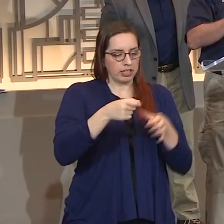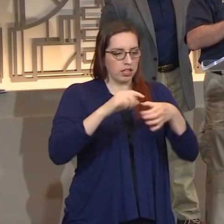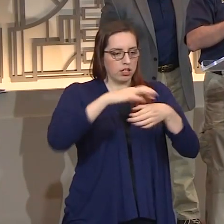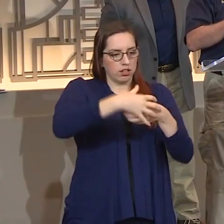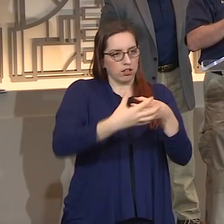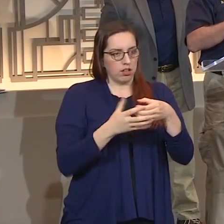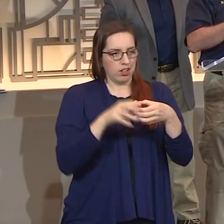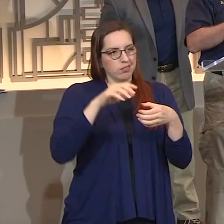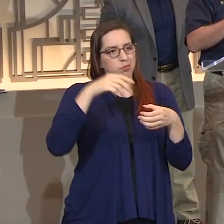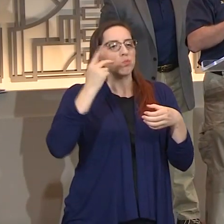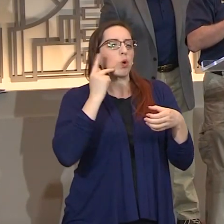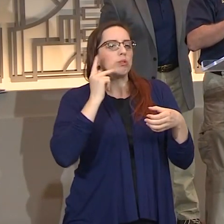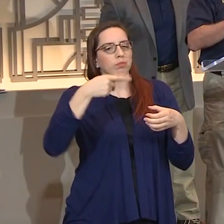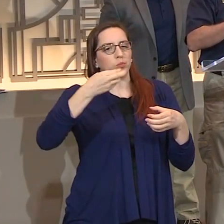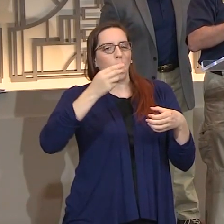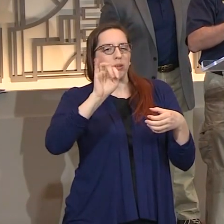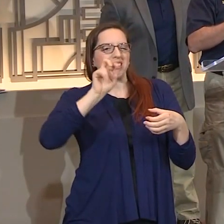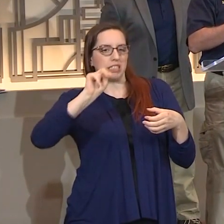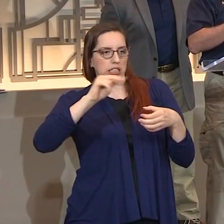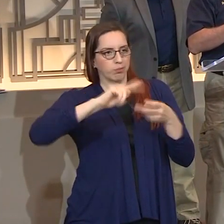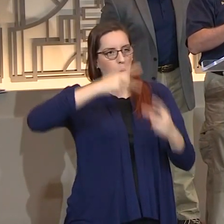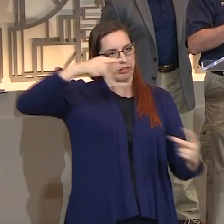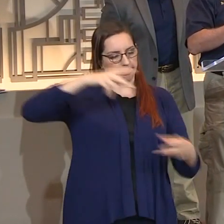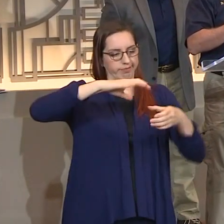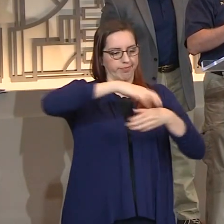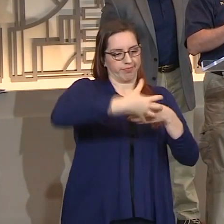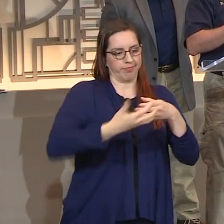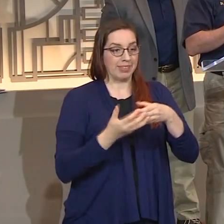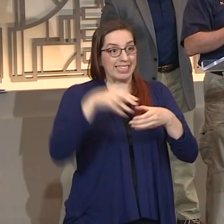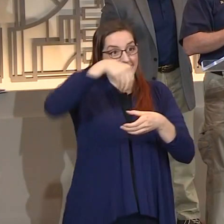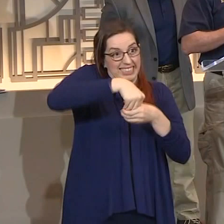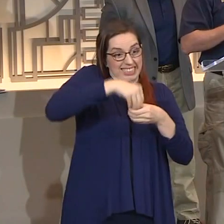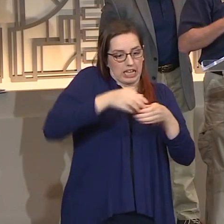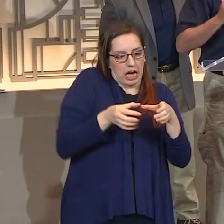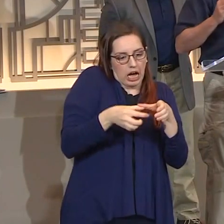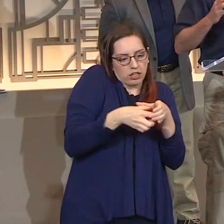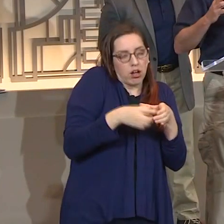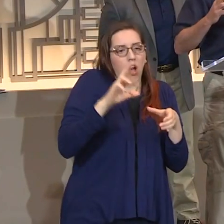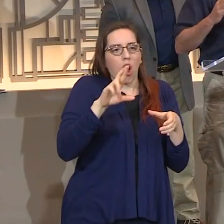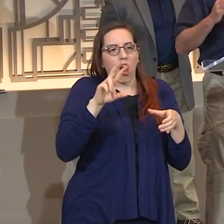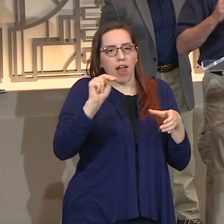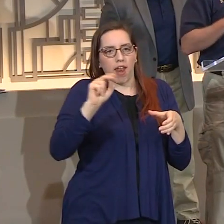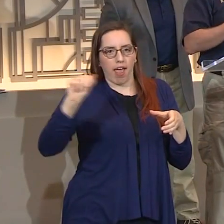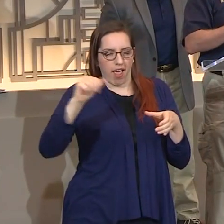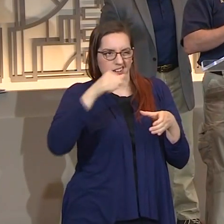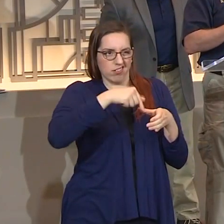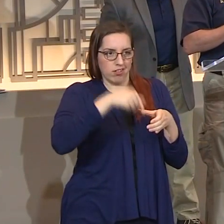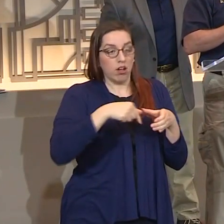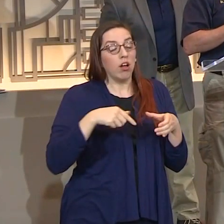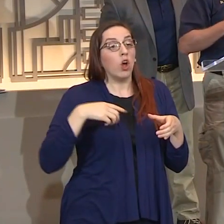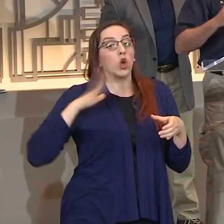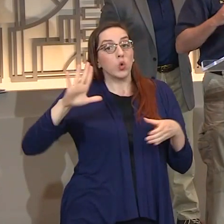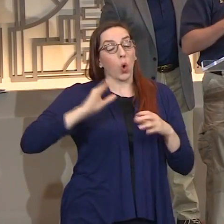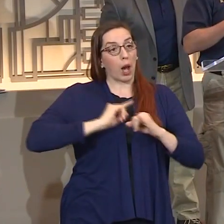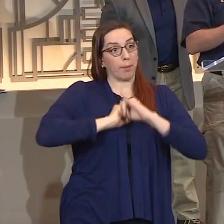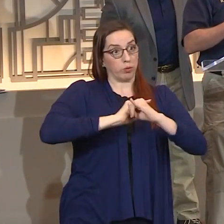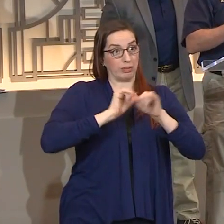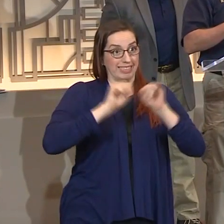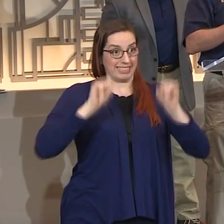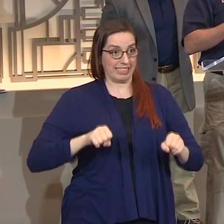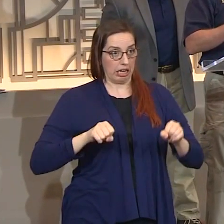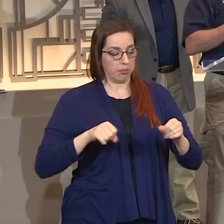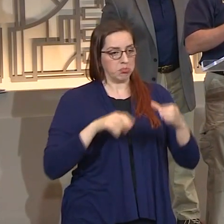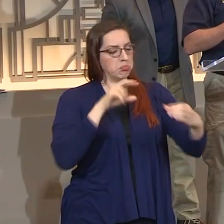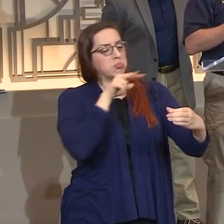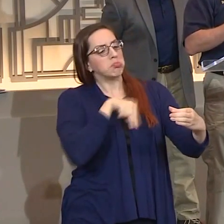inside is the RNA or the DNA, and in this case it's RNA, and that's what causes the problem. Your immune system doesn't see the RNA. The immune system sees